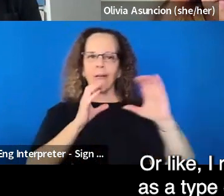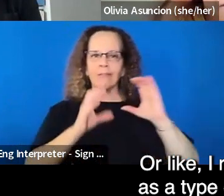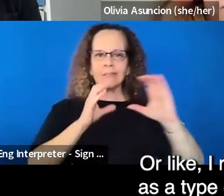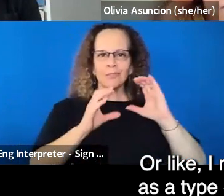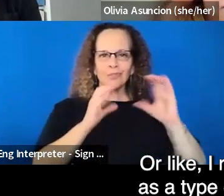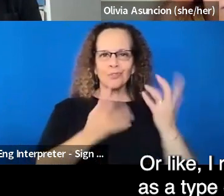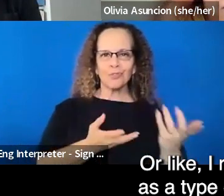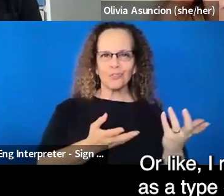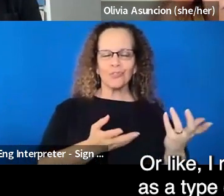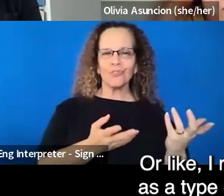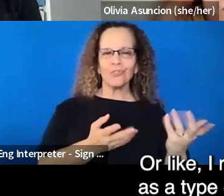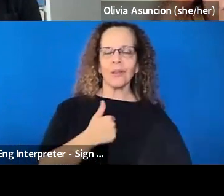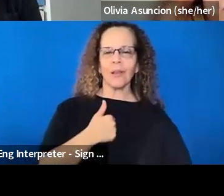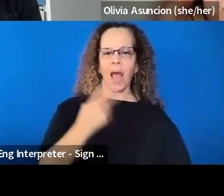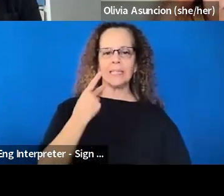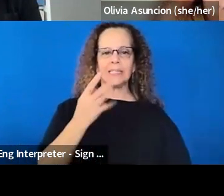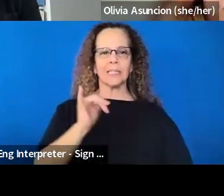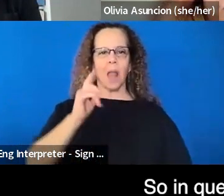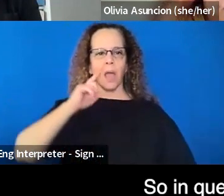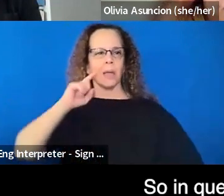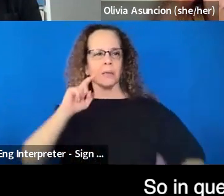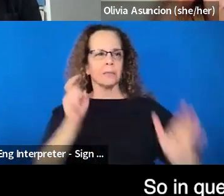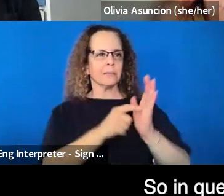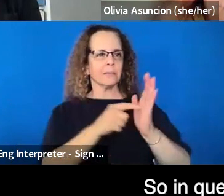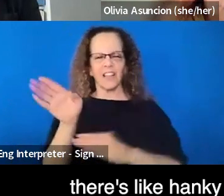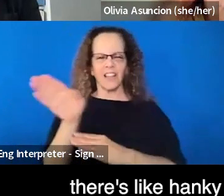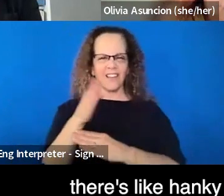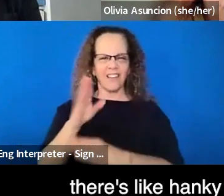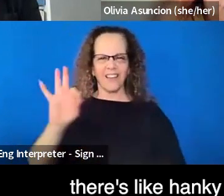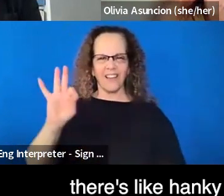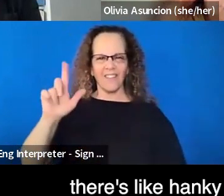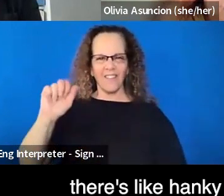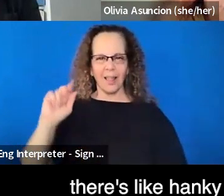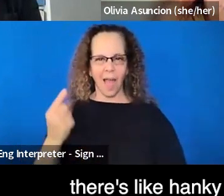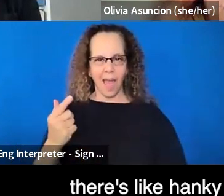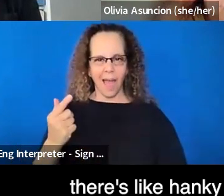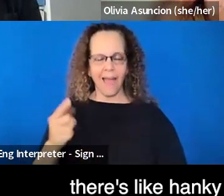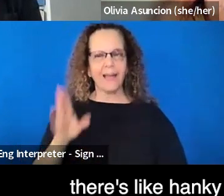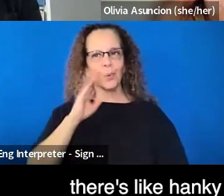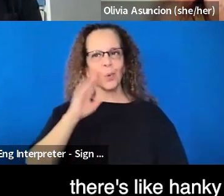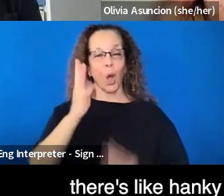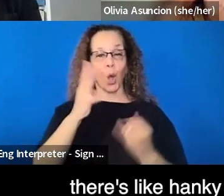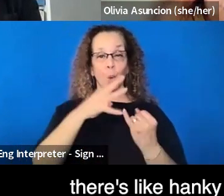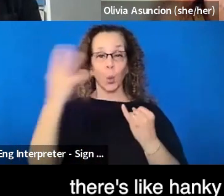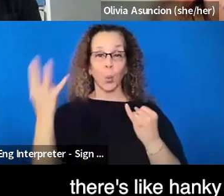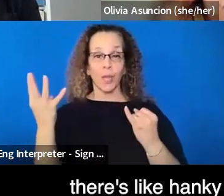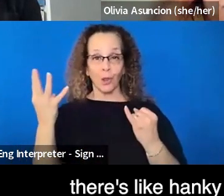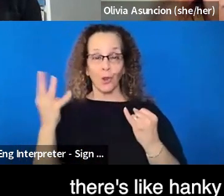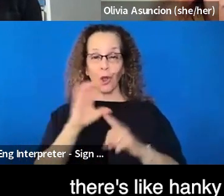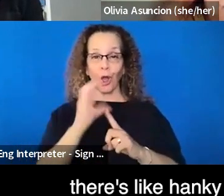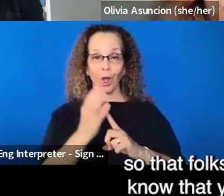as a type of flagging. So in queer culture, there's like hanky code and